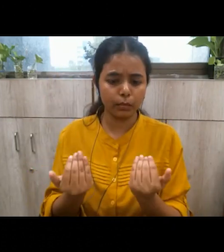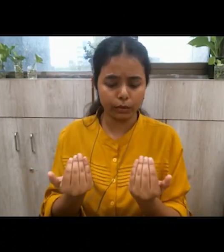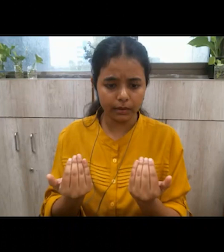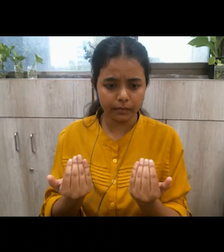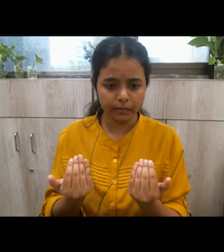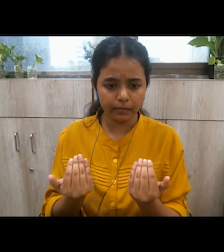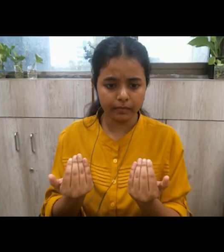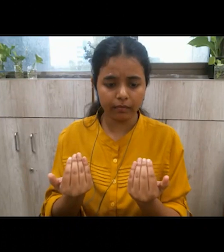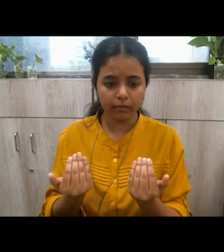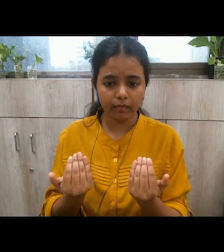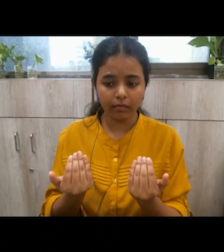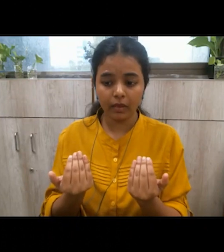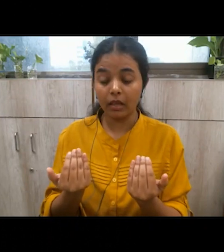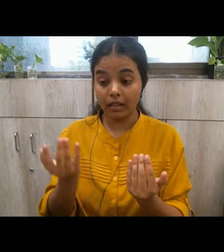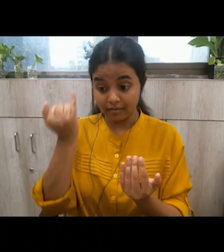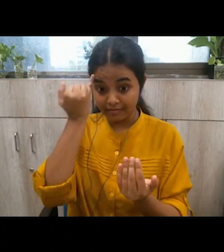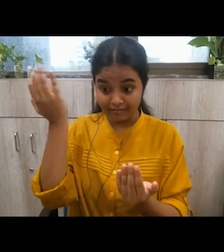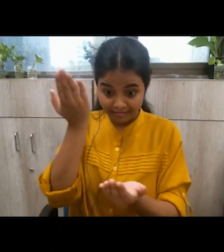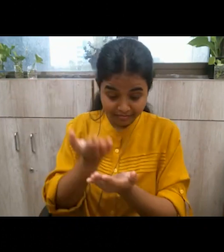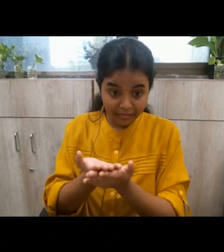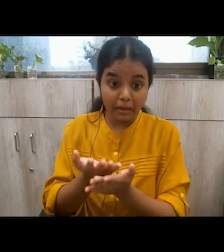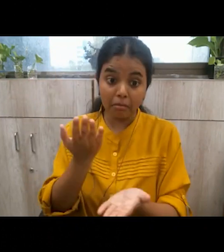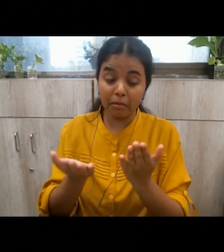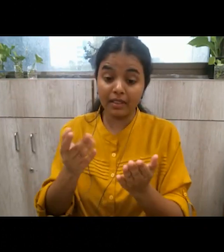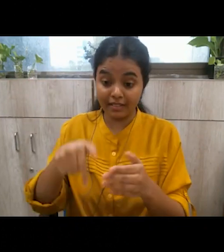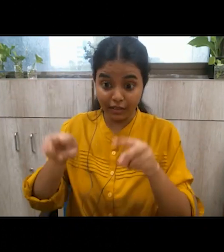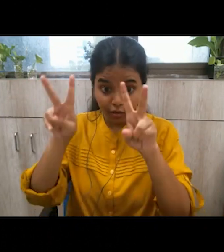that has not been talked about or presented before